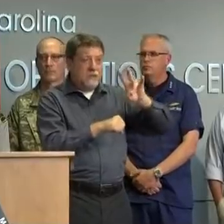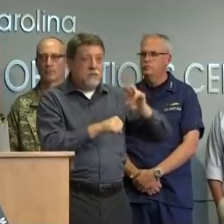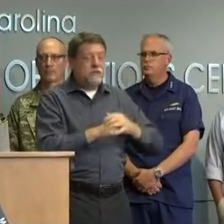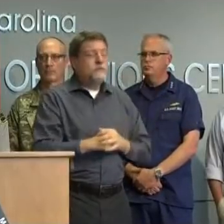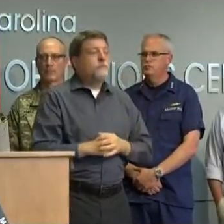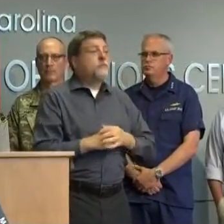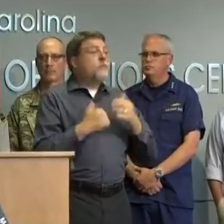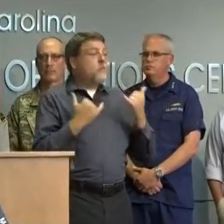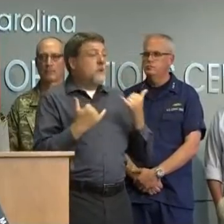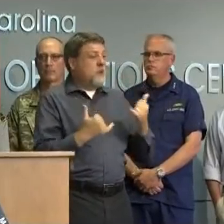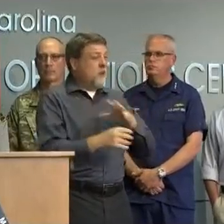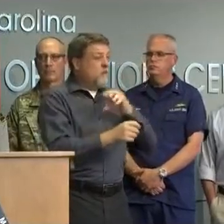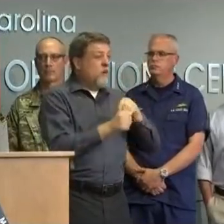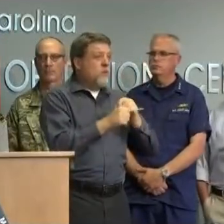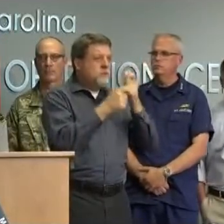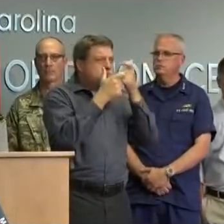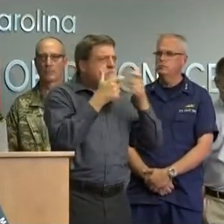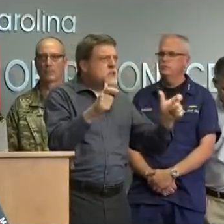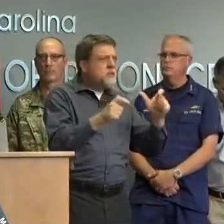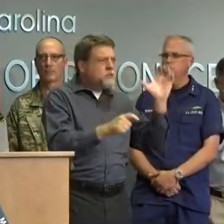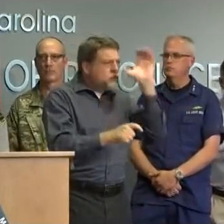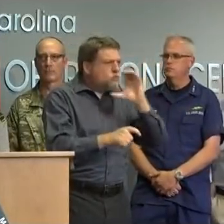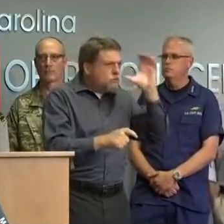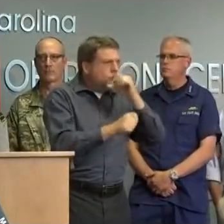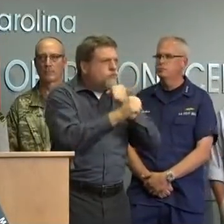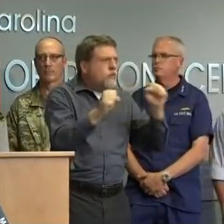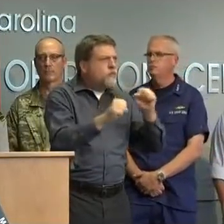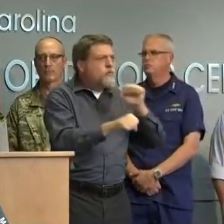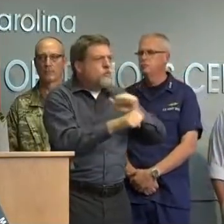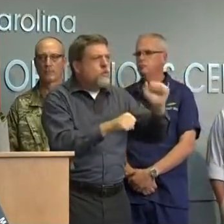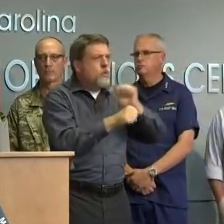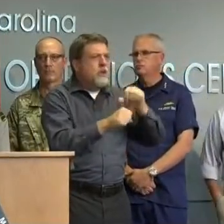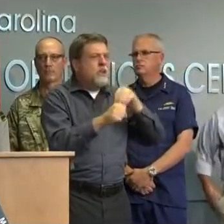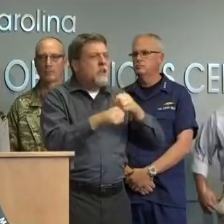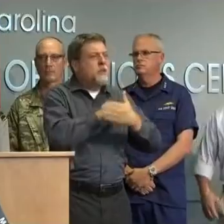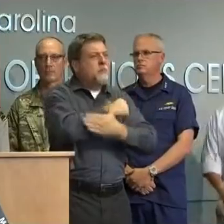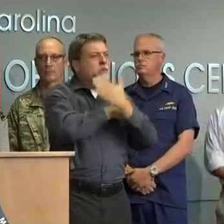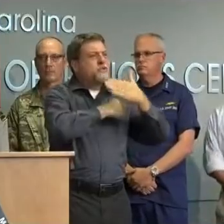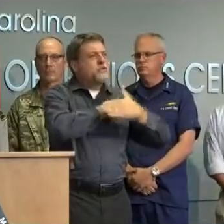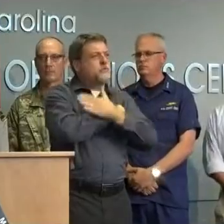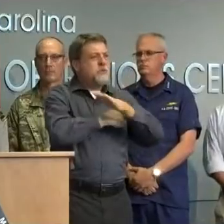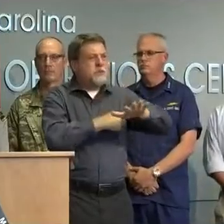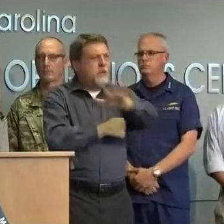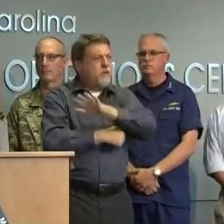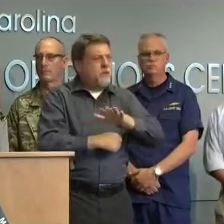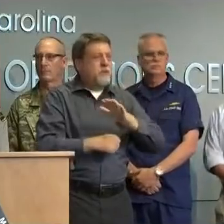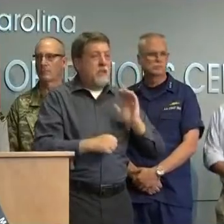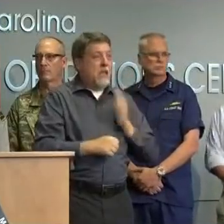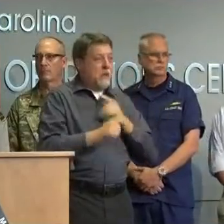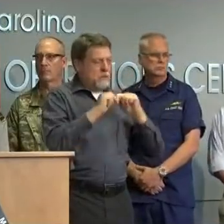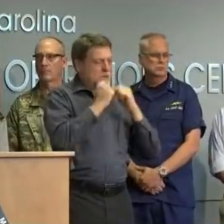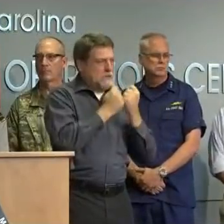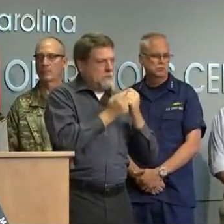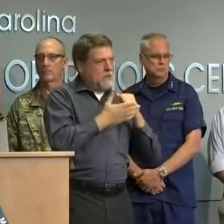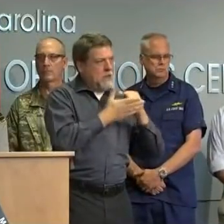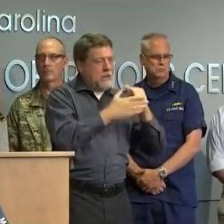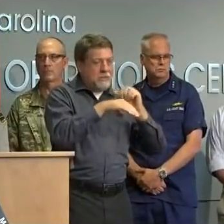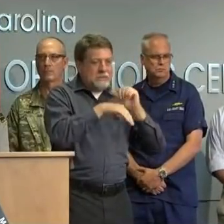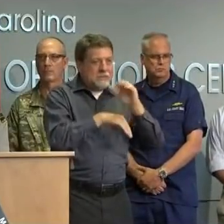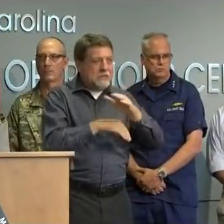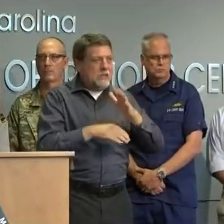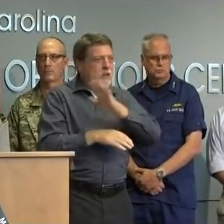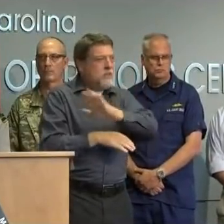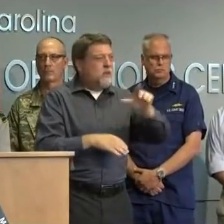currently engaged in a large scale search and our coastal counties and our logistics teams are pushing out commodities as